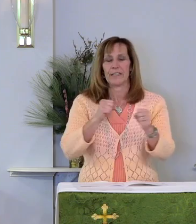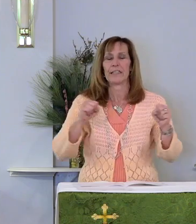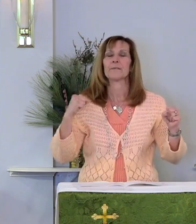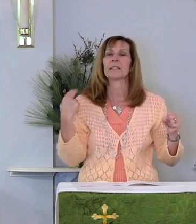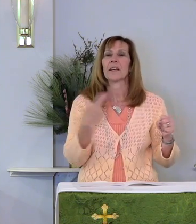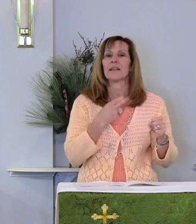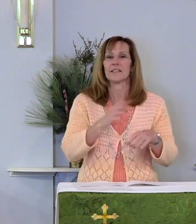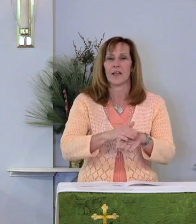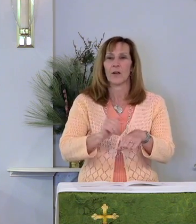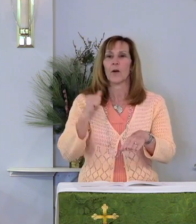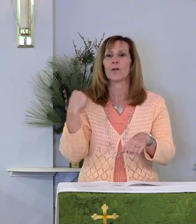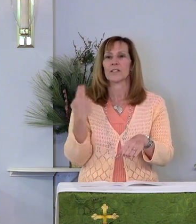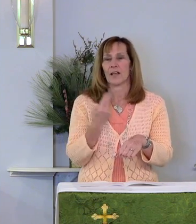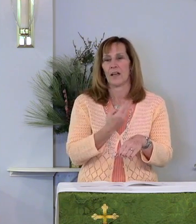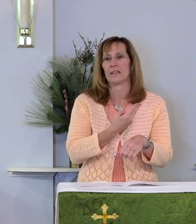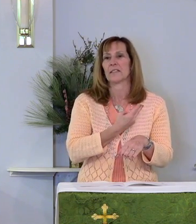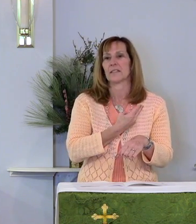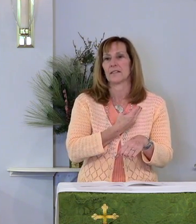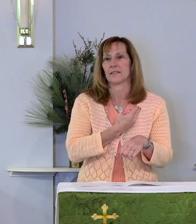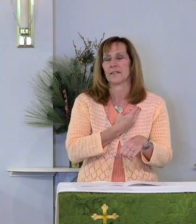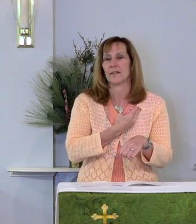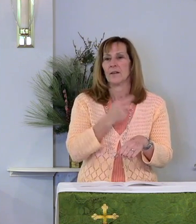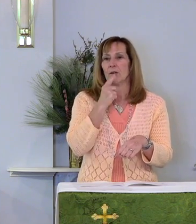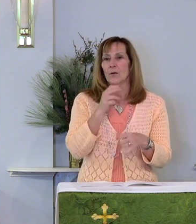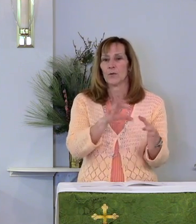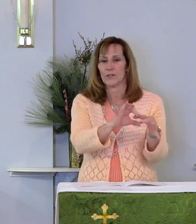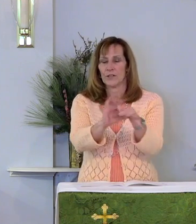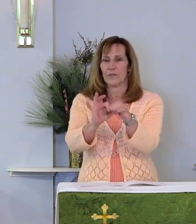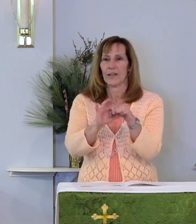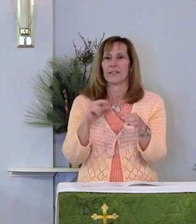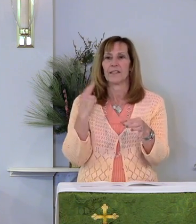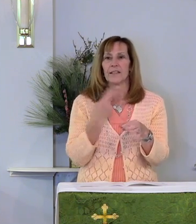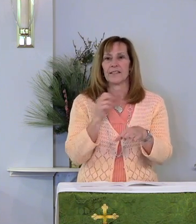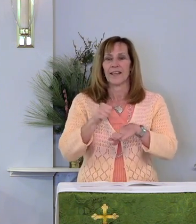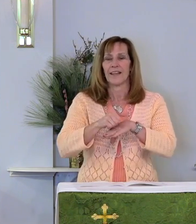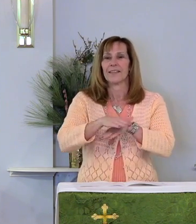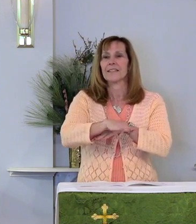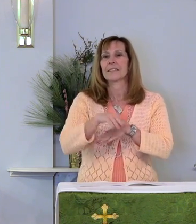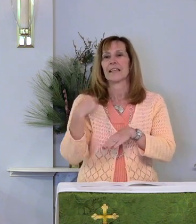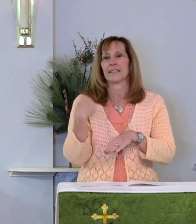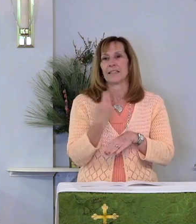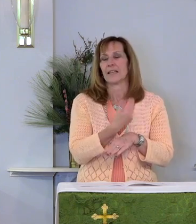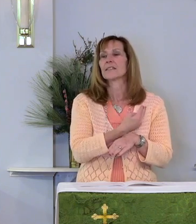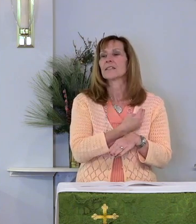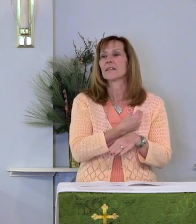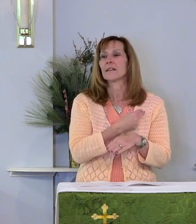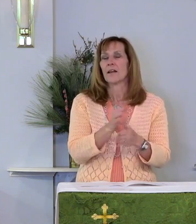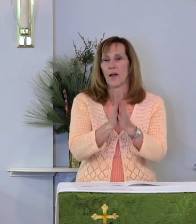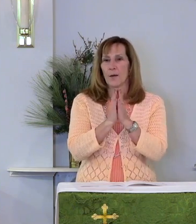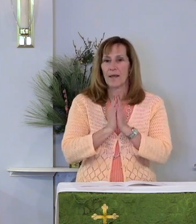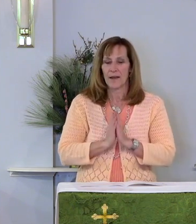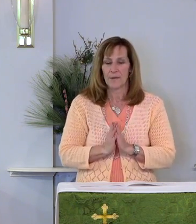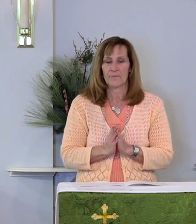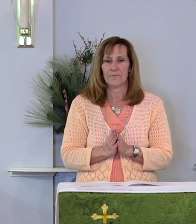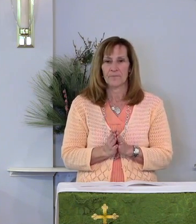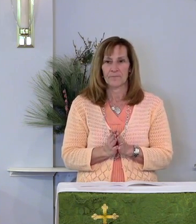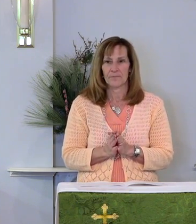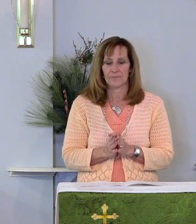us and calls us, who unites us and sends us. Amen.